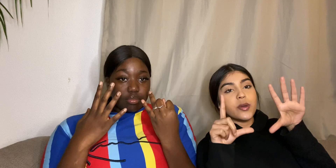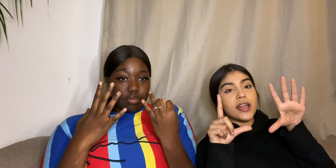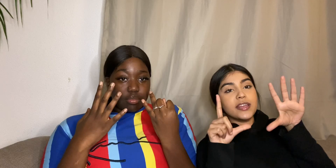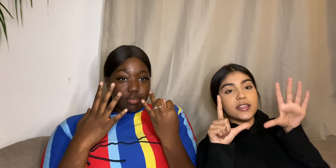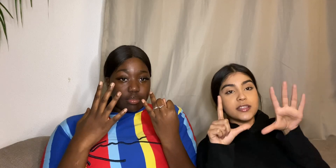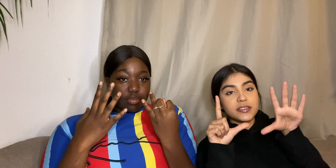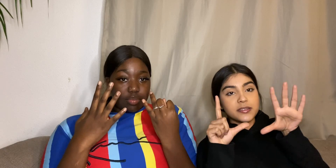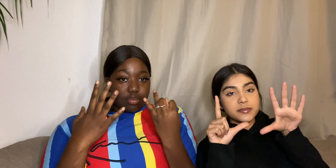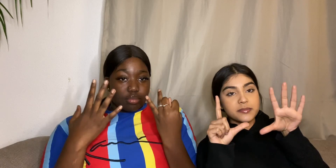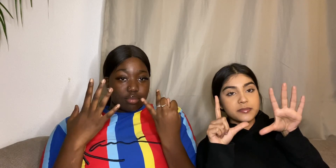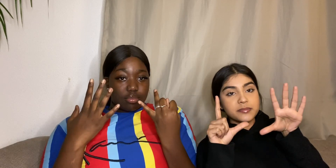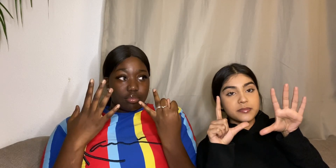i did